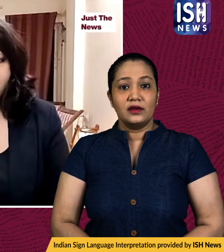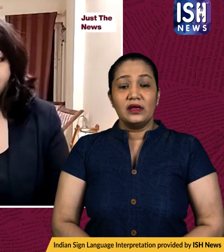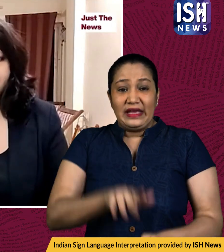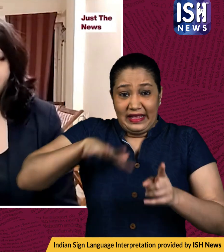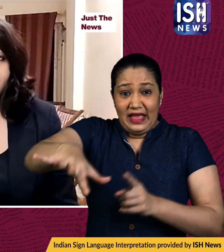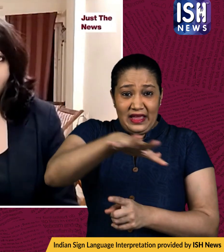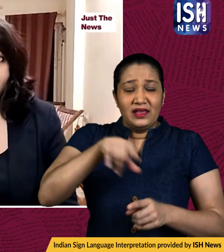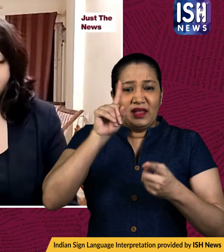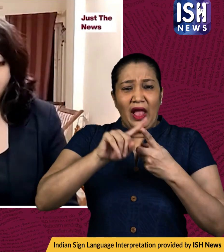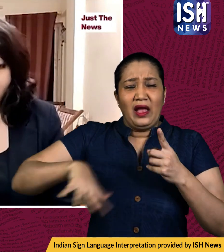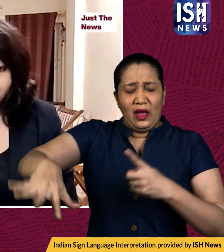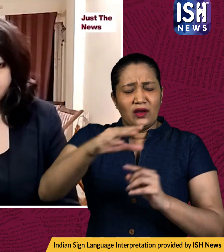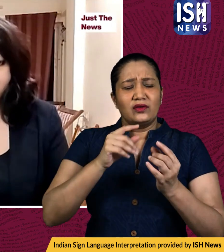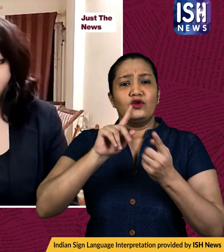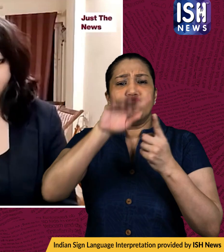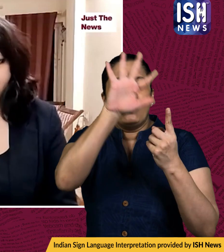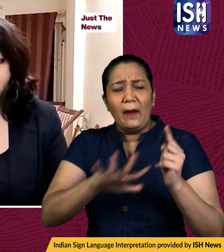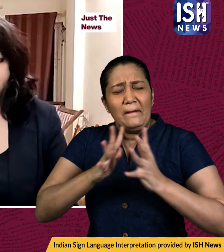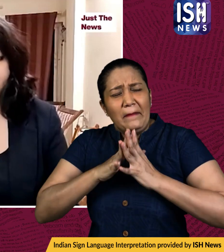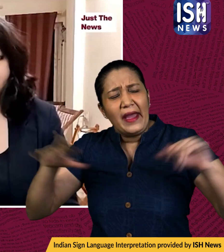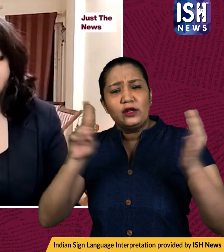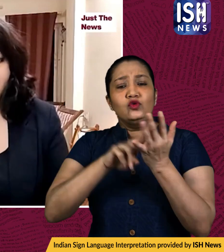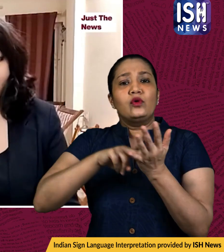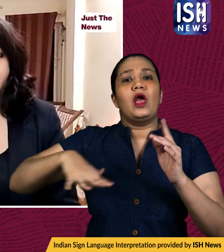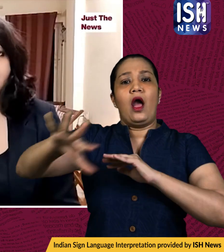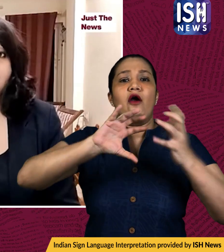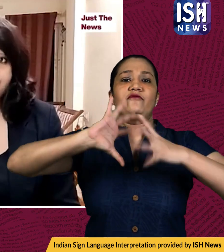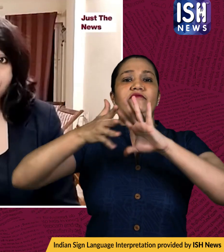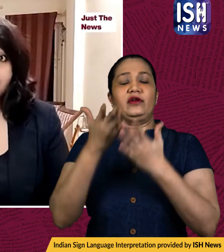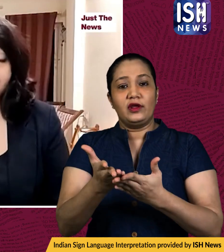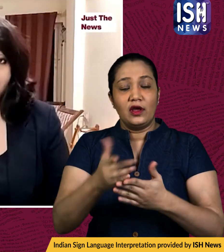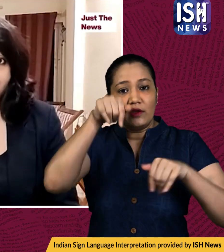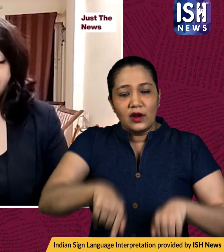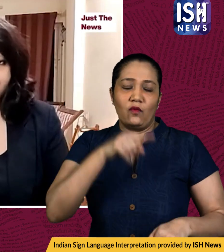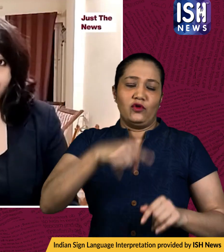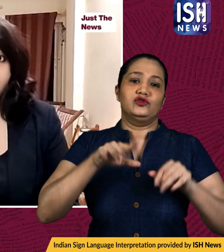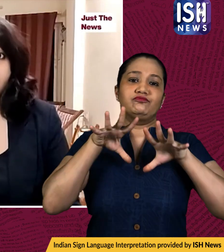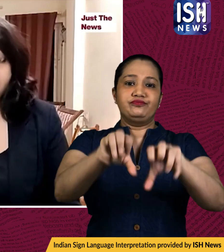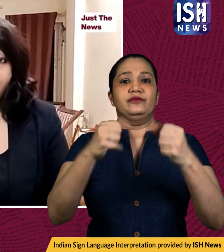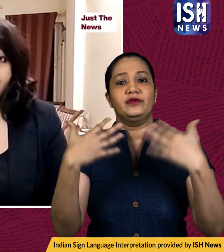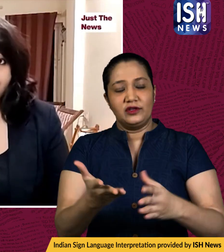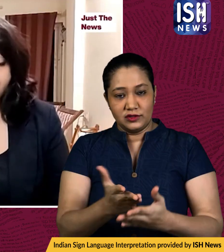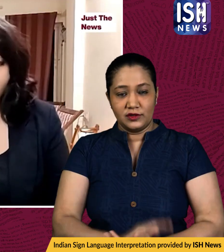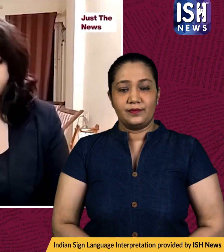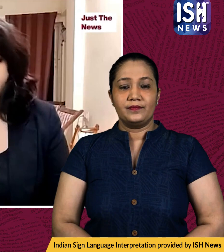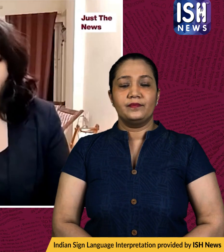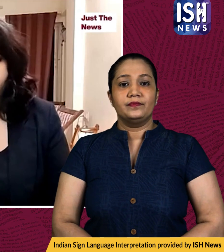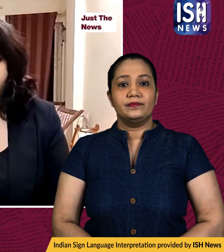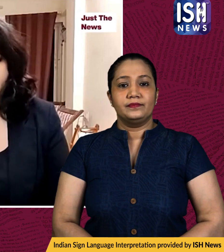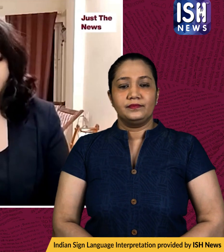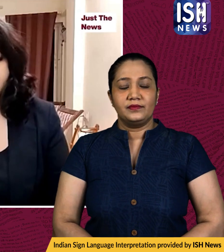one of the one of europe's largest nuclear power station which is now under russia's russia's control according to reports uh the mayor